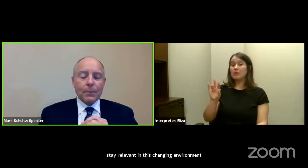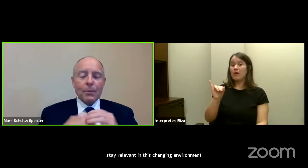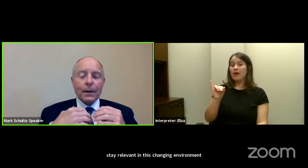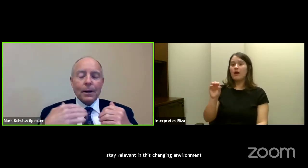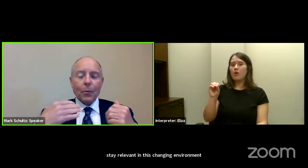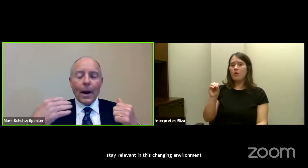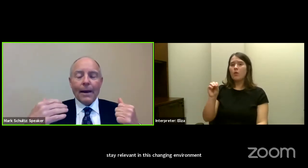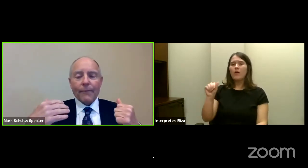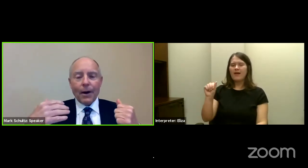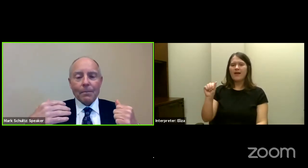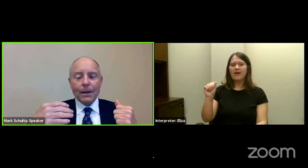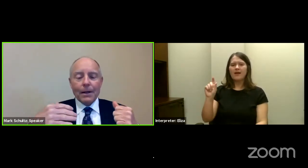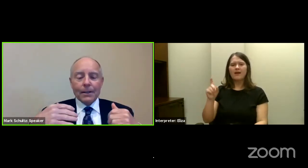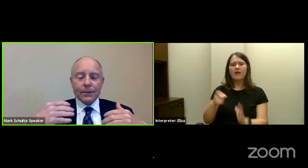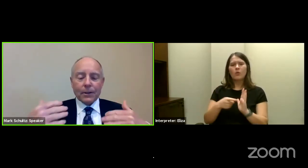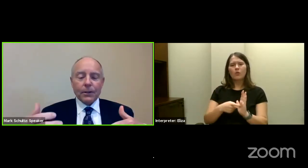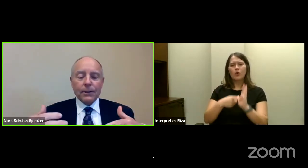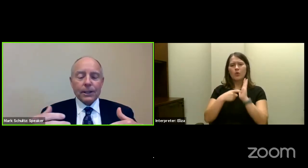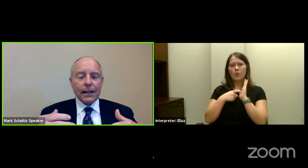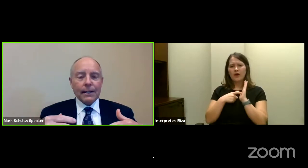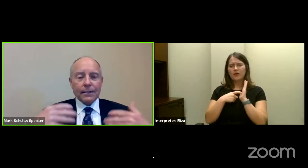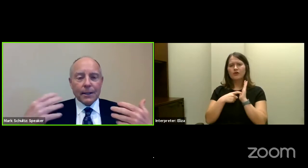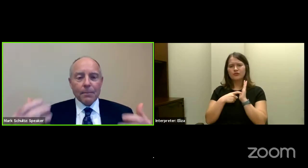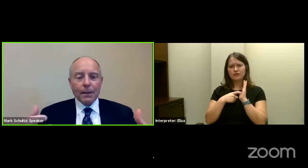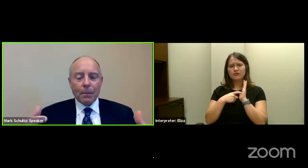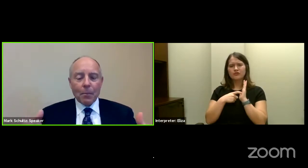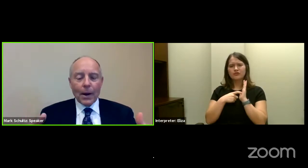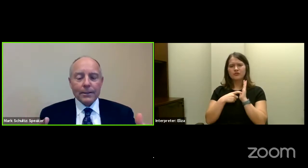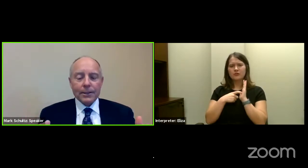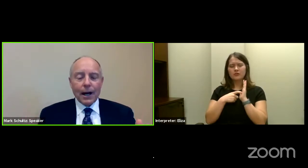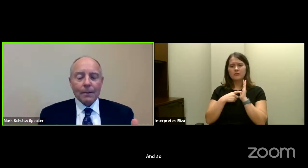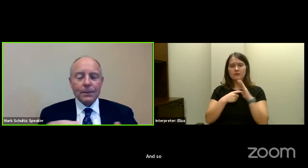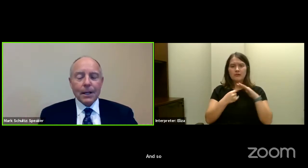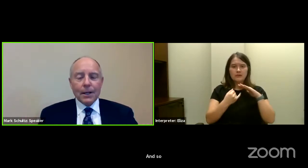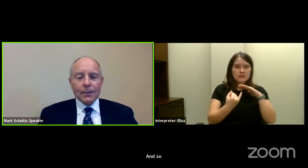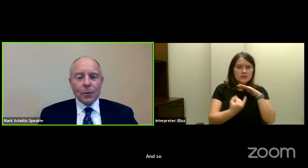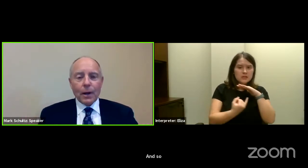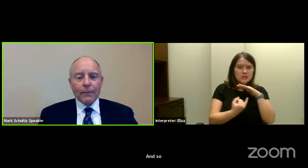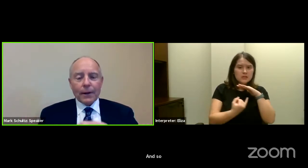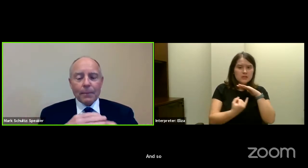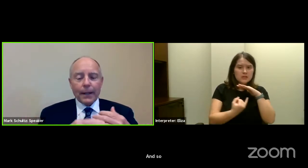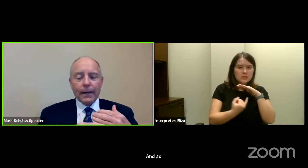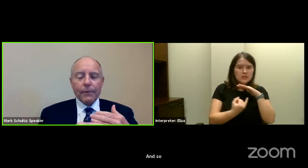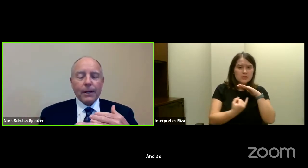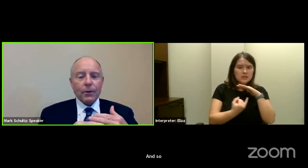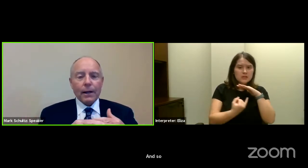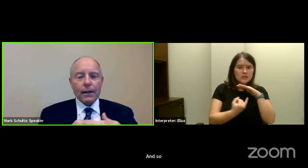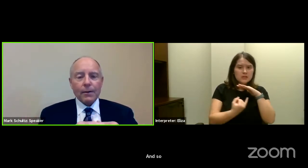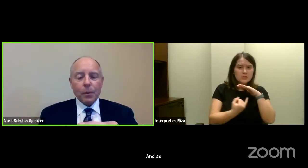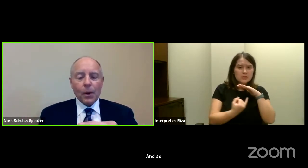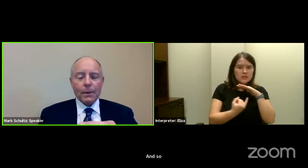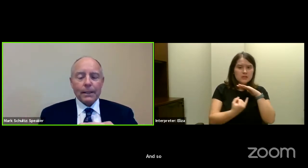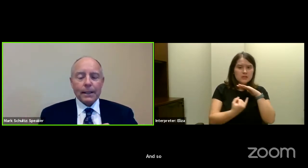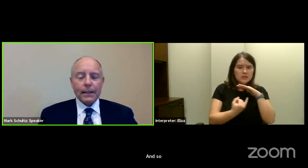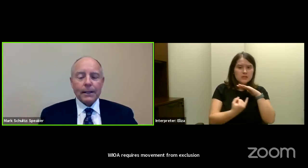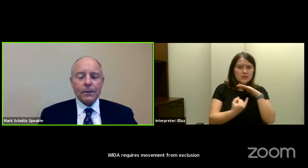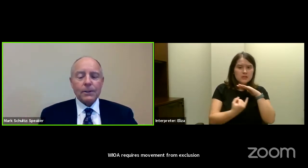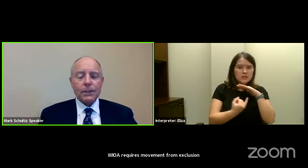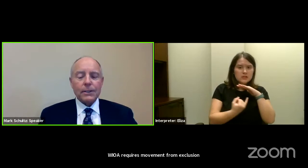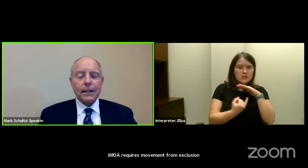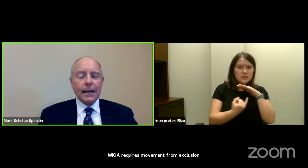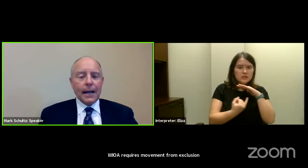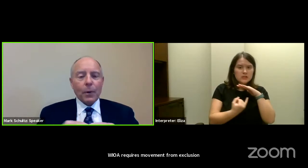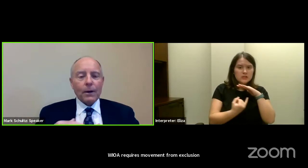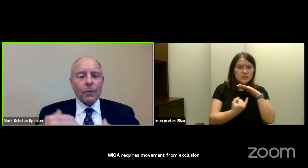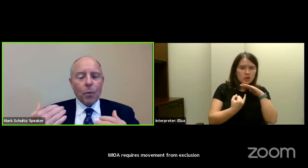movement away from seclusion and sub-minimum wage jobs to one of competitive integrated employment and